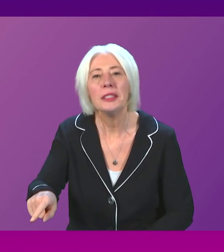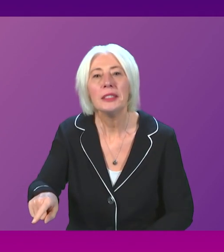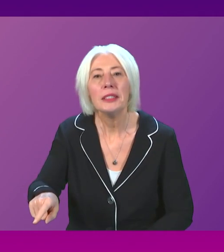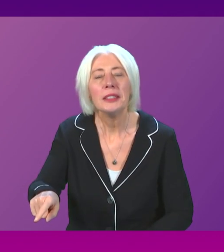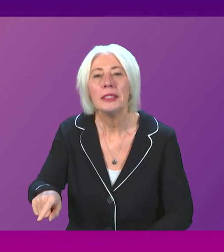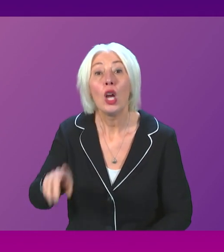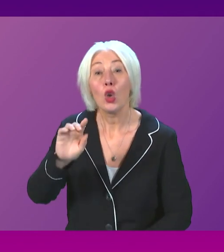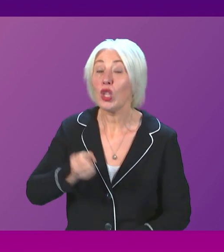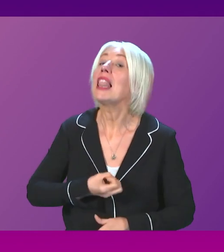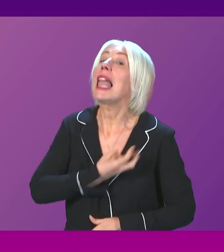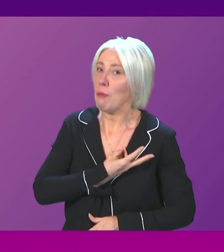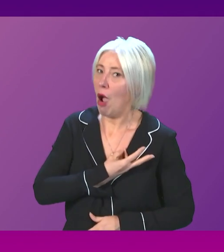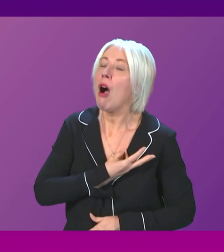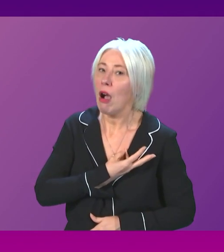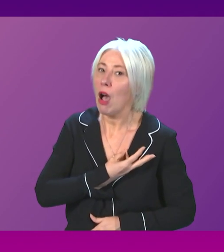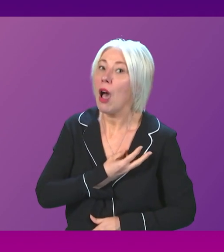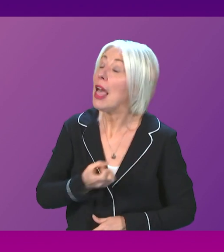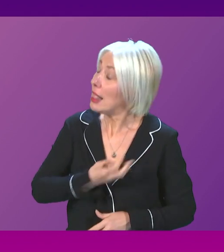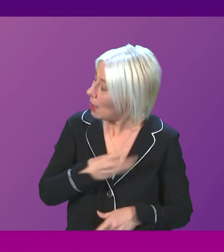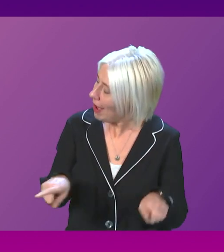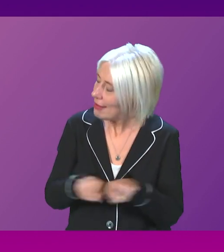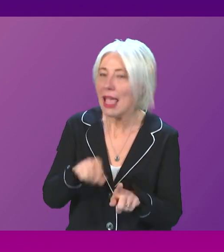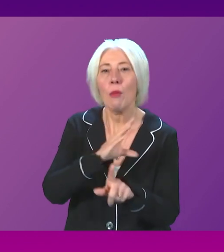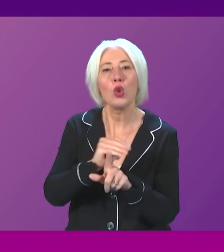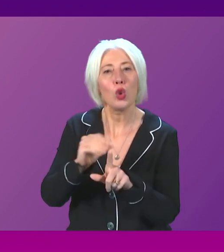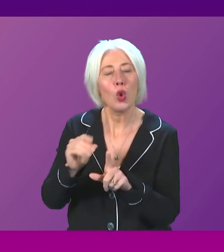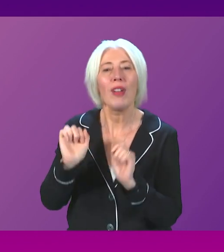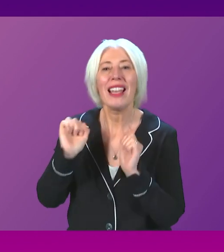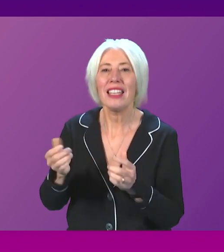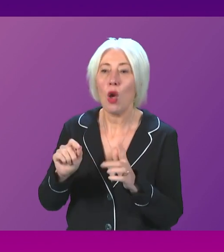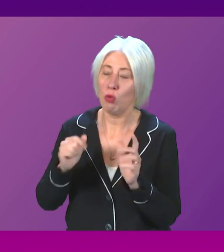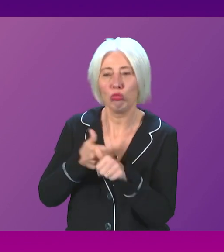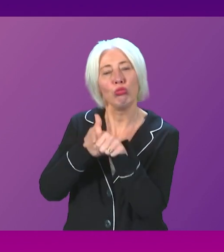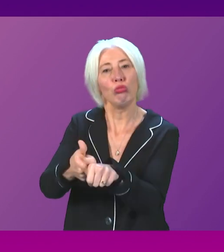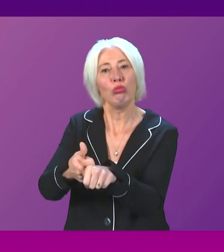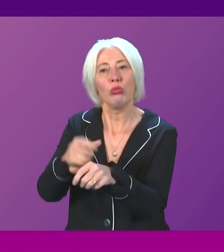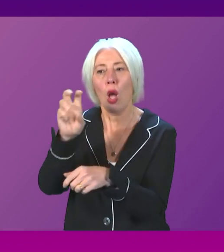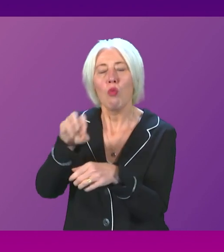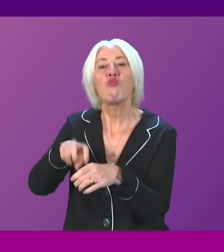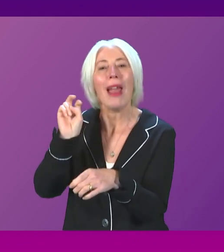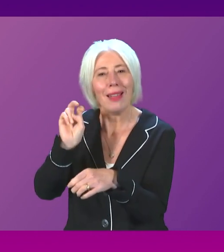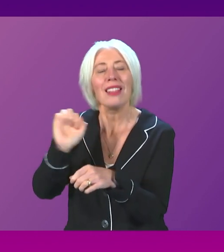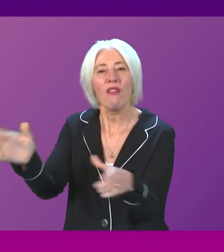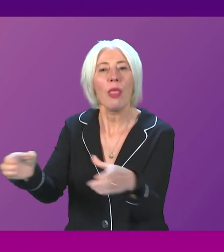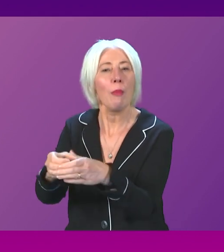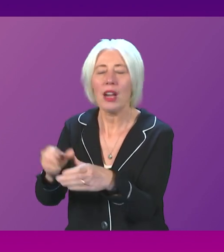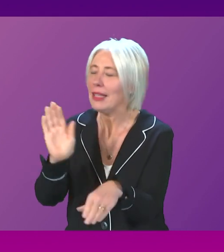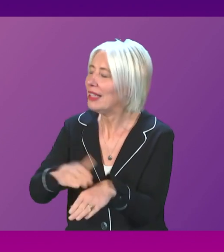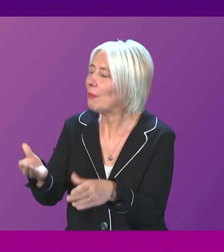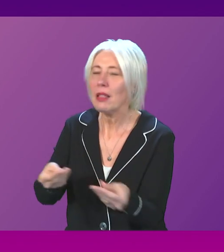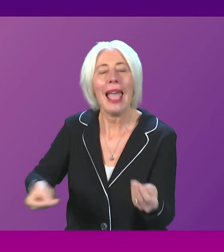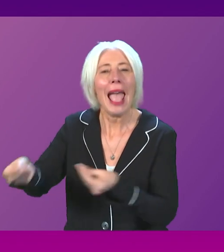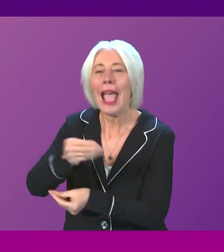Because Labour, just like the Tories, is now a pro-Brexit party, regardless of the economic